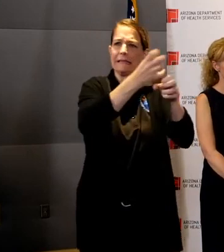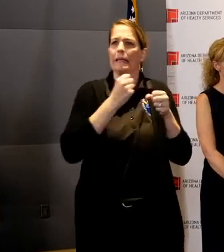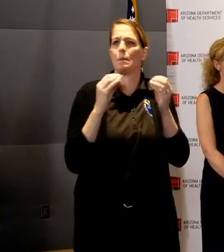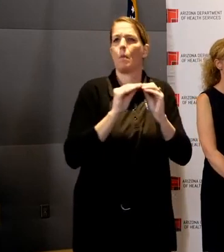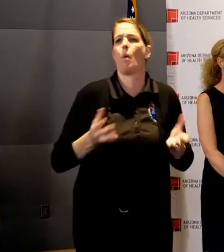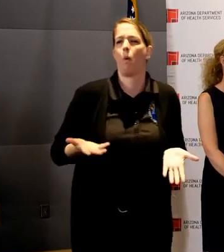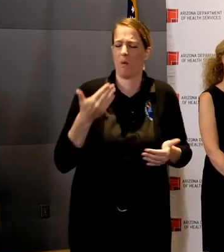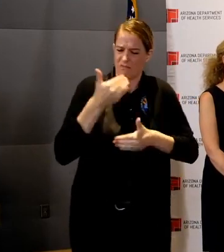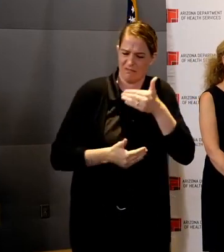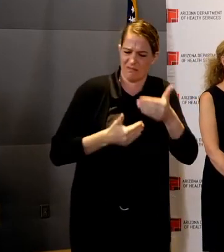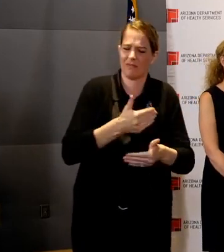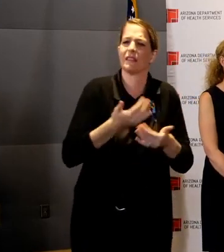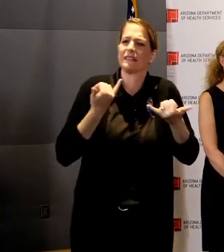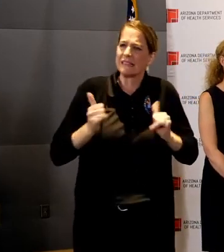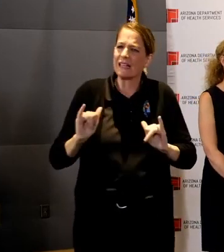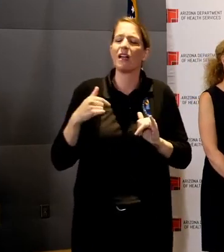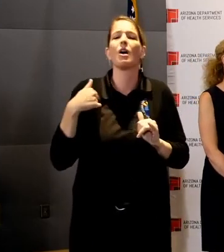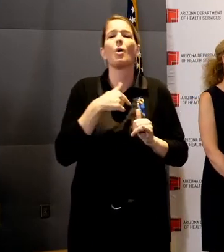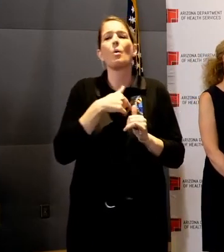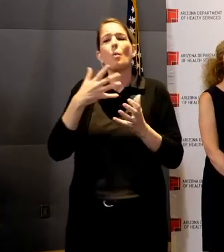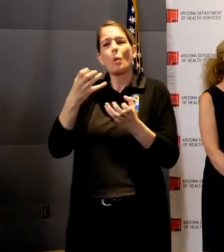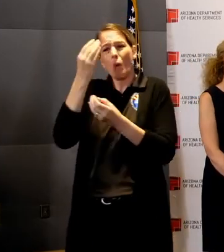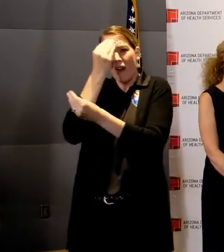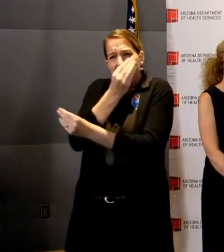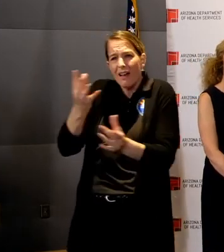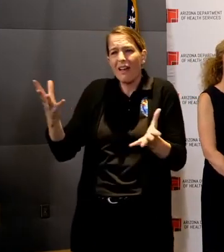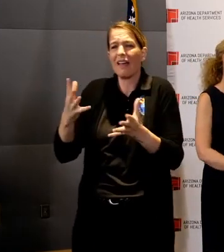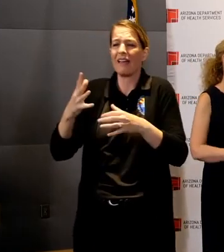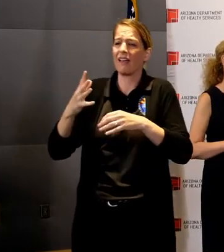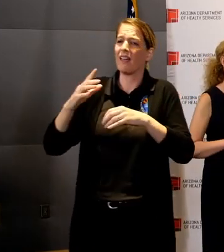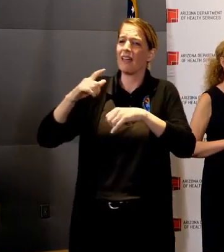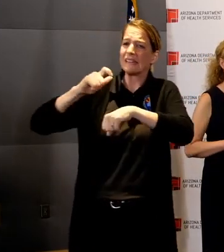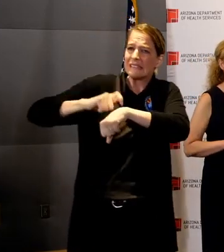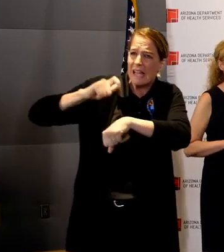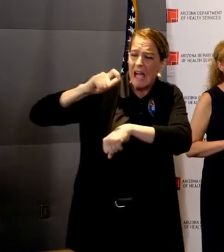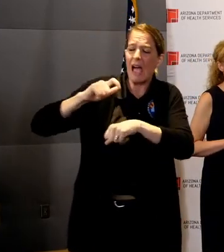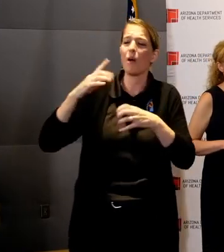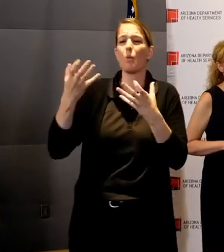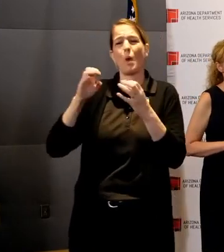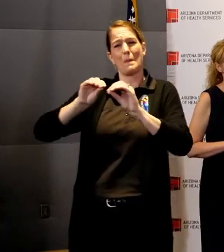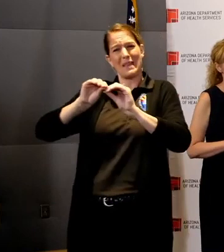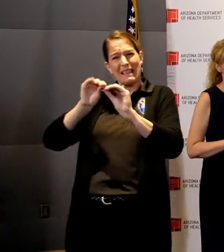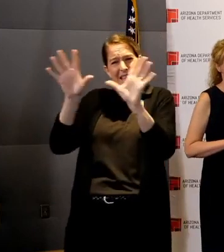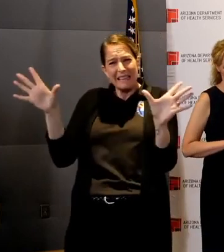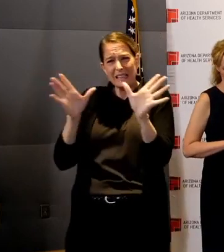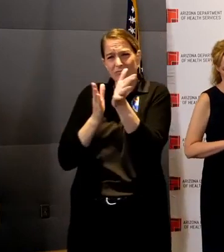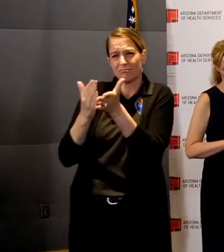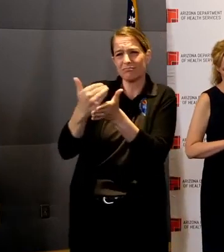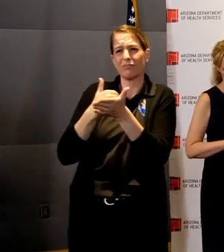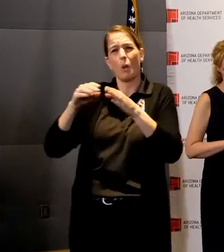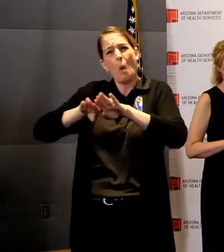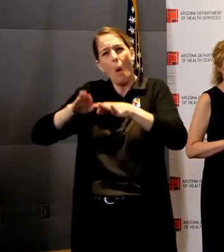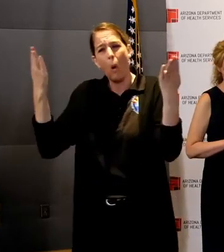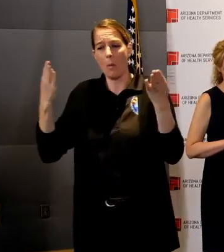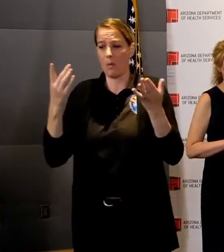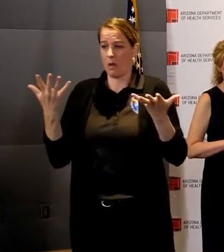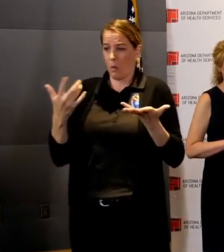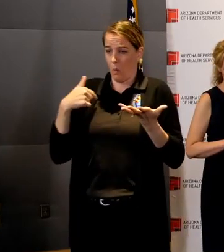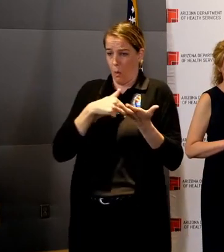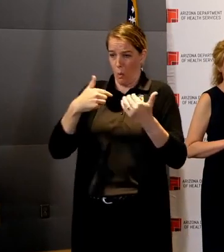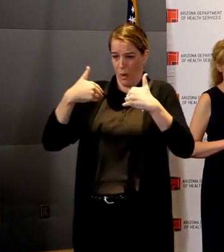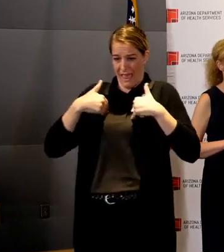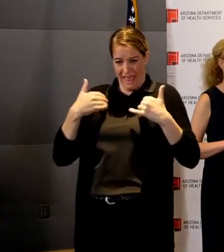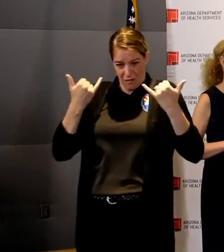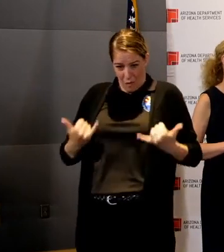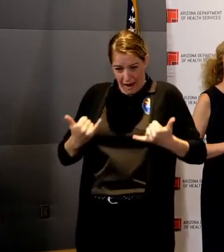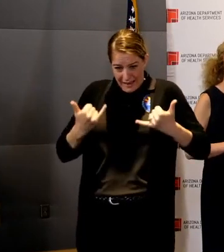in a, in a timely and transparent way where we are, what we need to get to. And all the actions that we're taking, both the